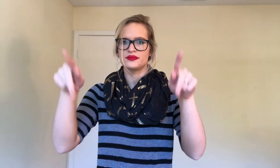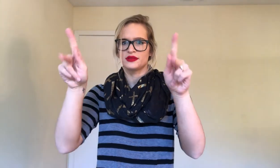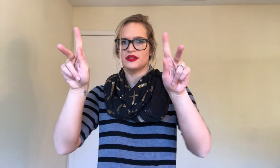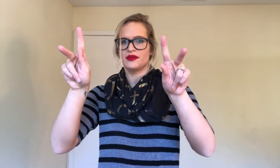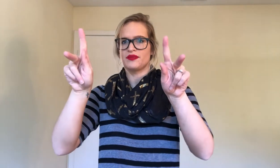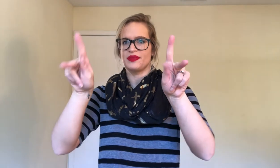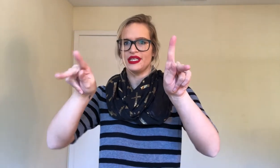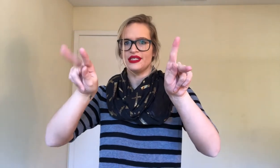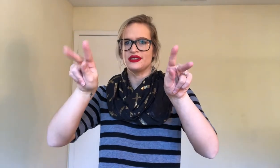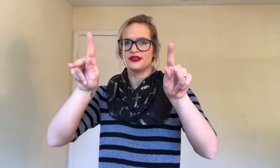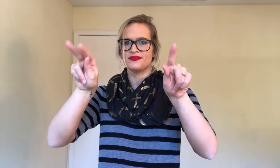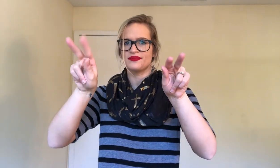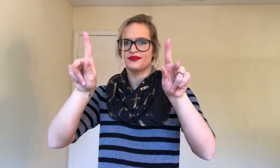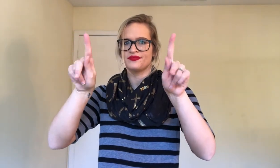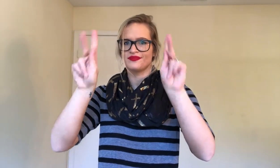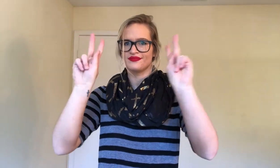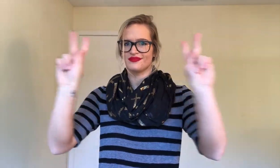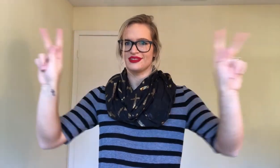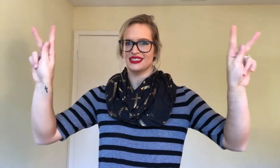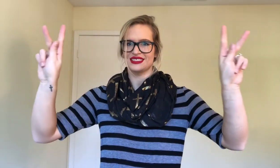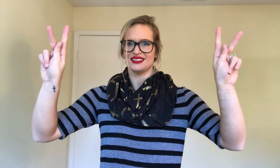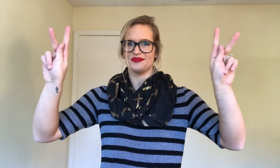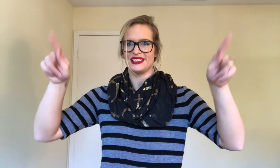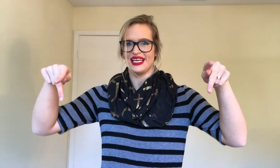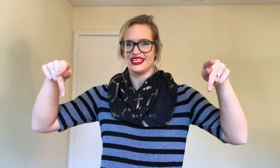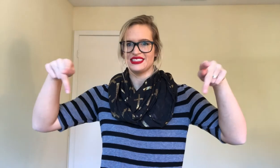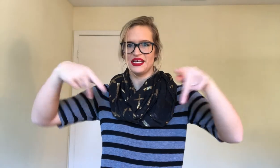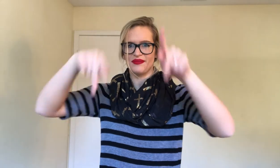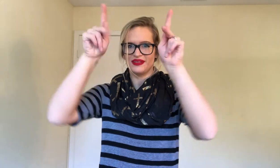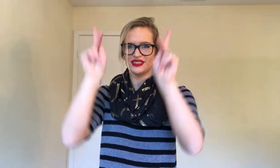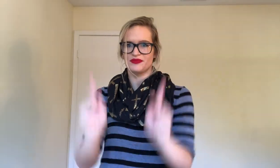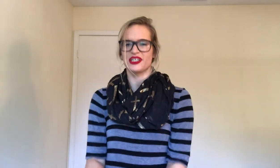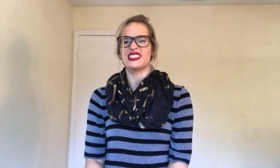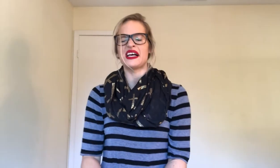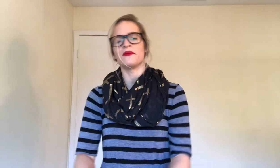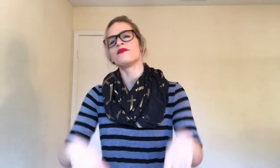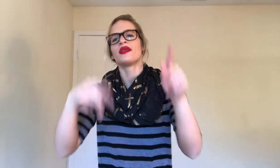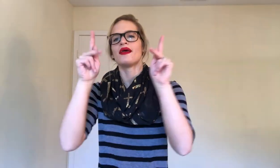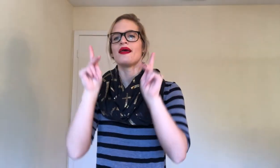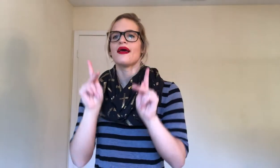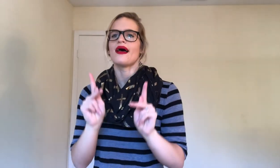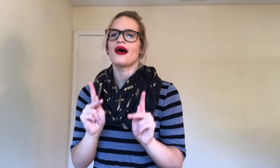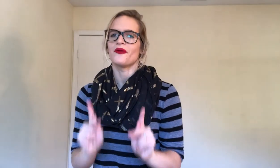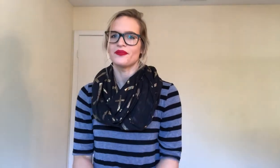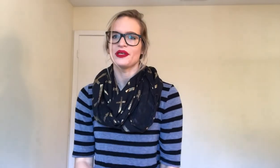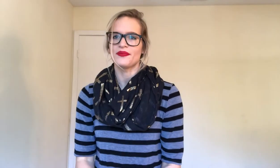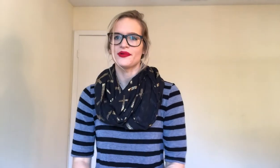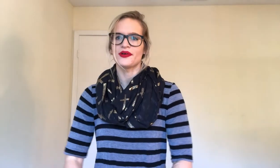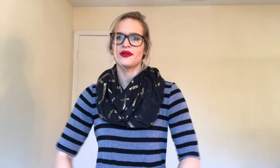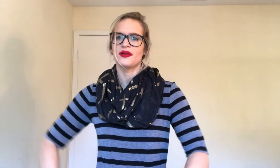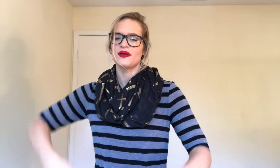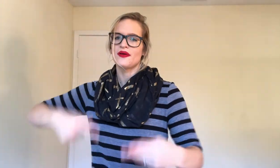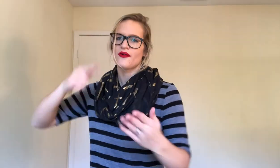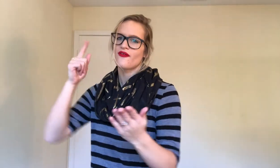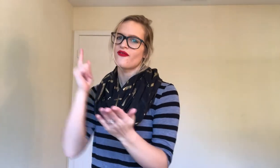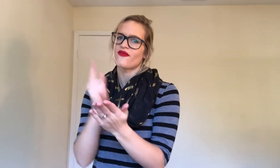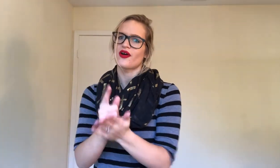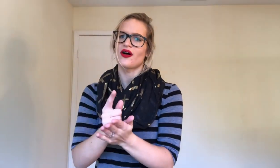So, with P's. This is your P handshake. Just bring it down. How people fall